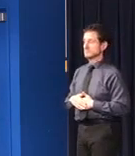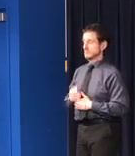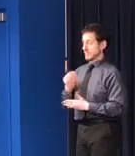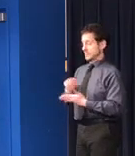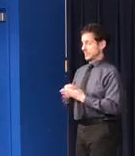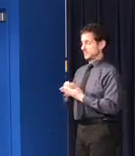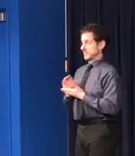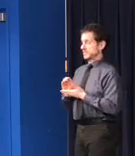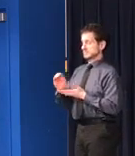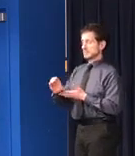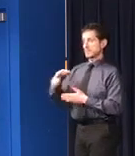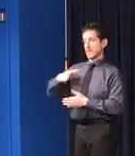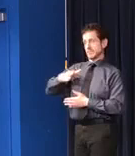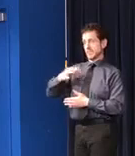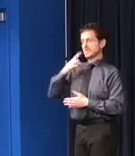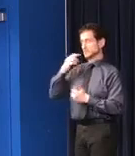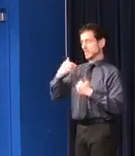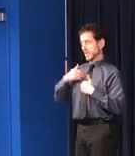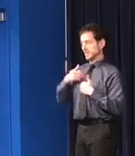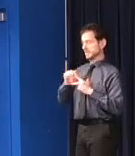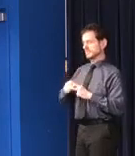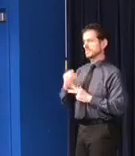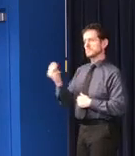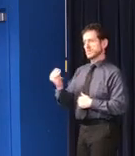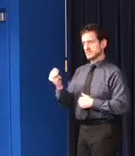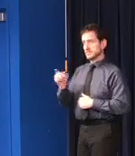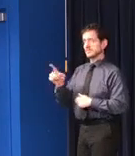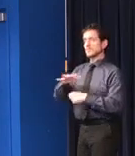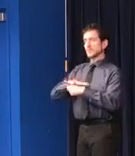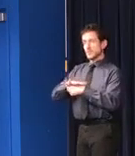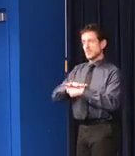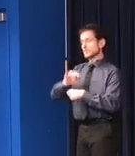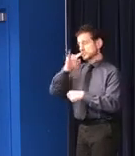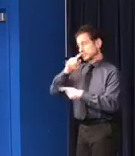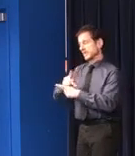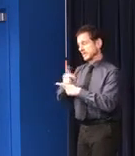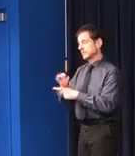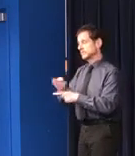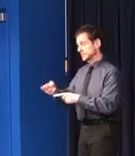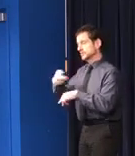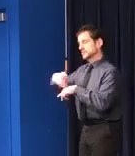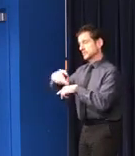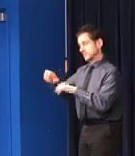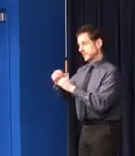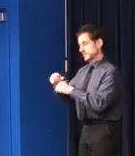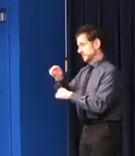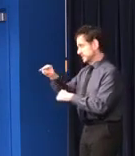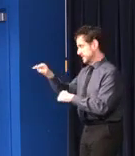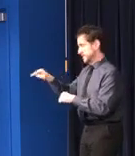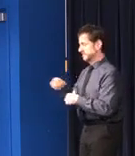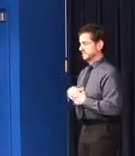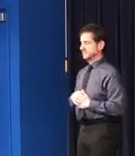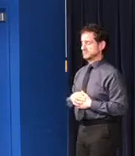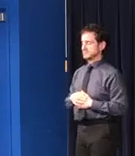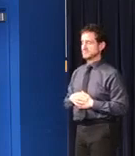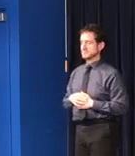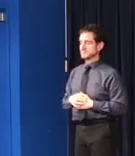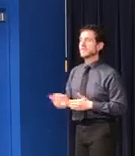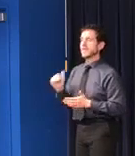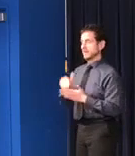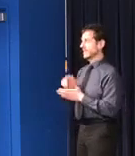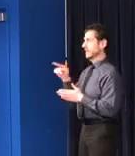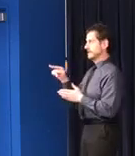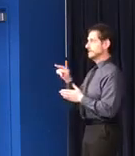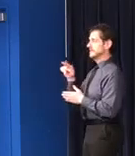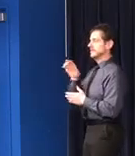will be available beginning Monday through your local childcare resource and referral agencies and, again, on our